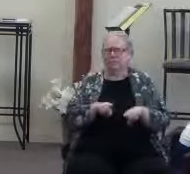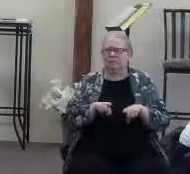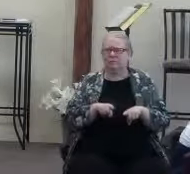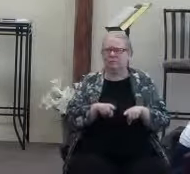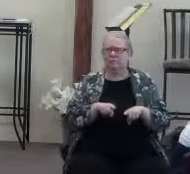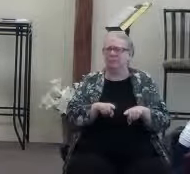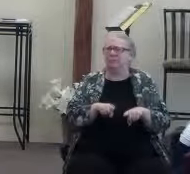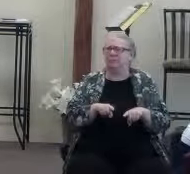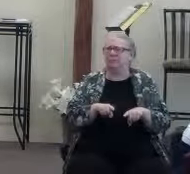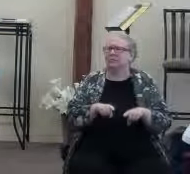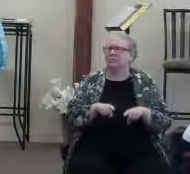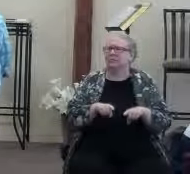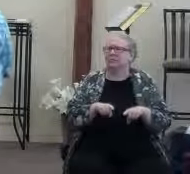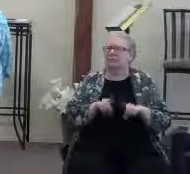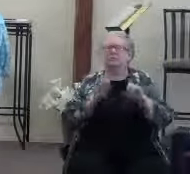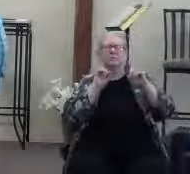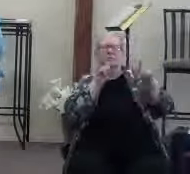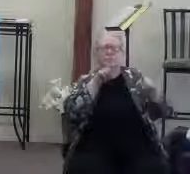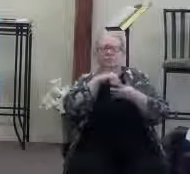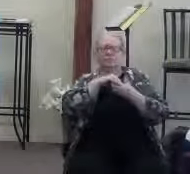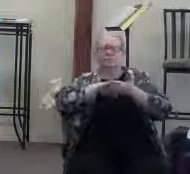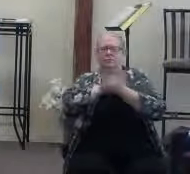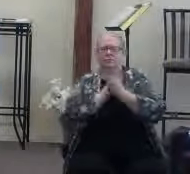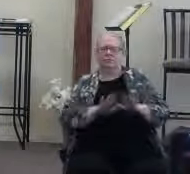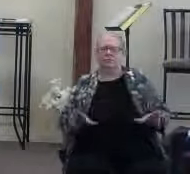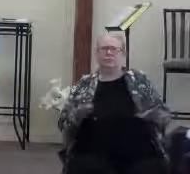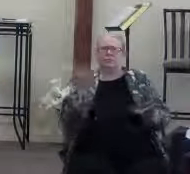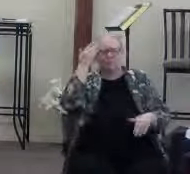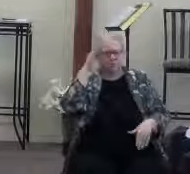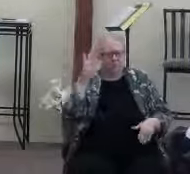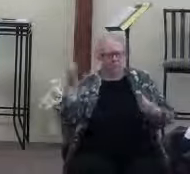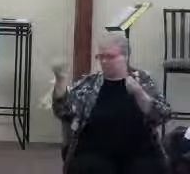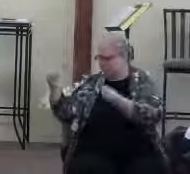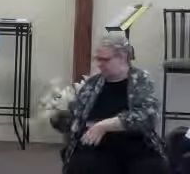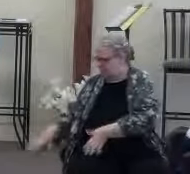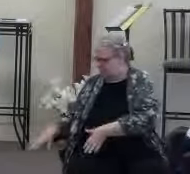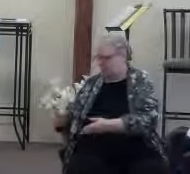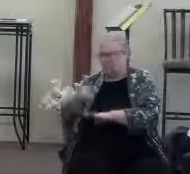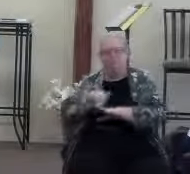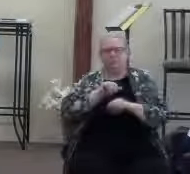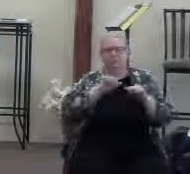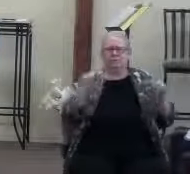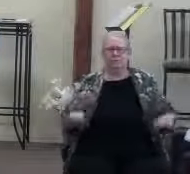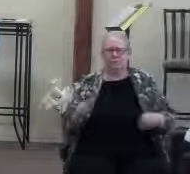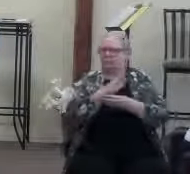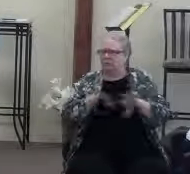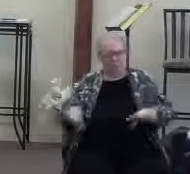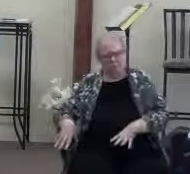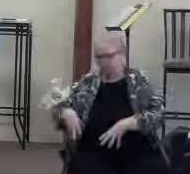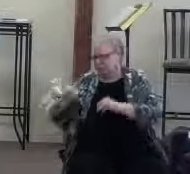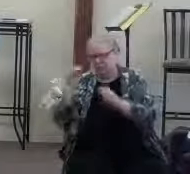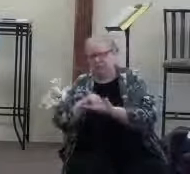Now go in peace. I don't know what you laid down here, what you sat down here, but don't pick that sucker up.